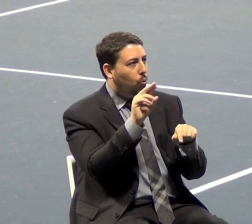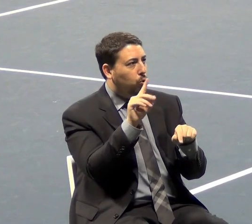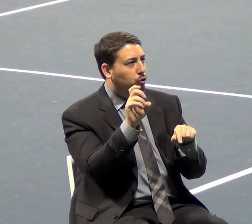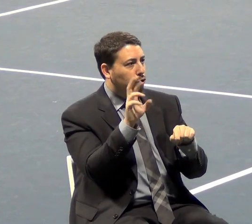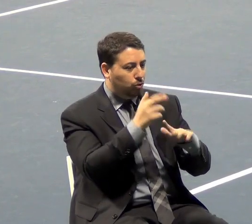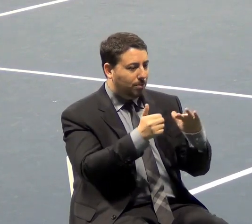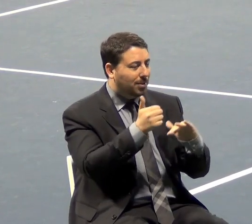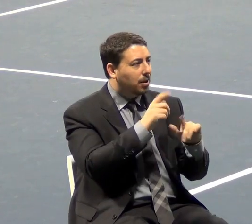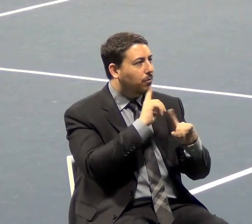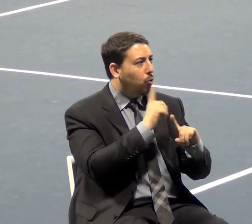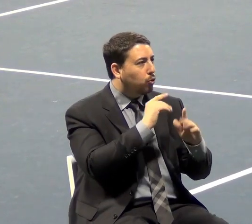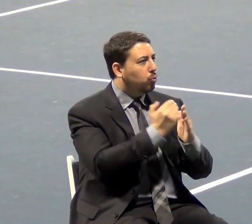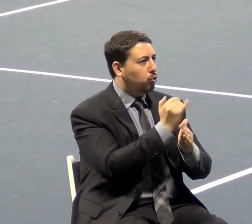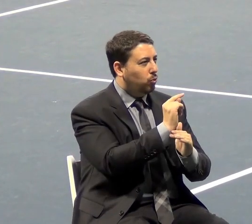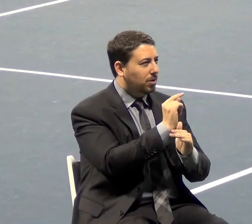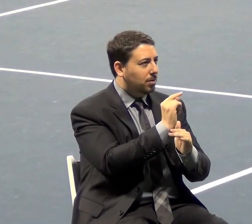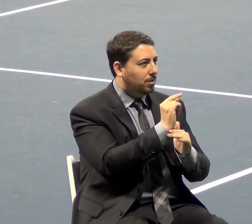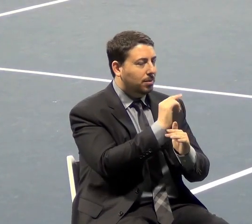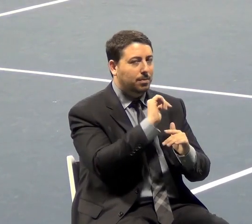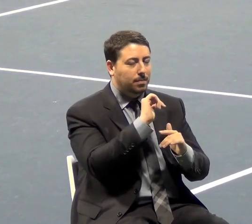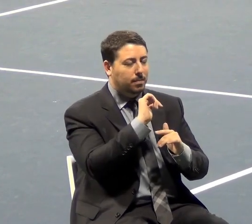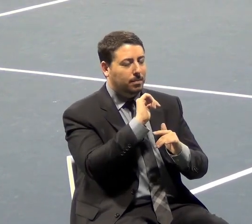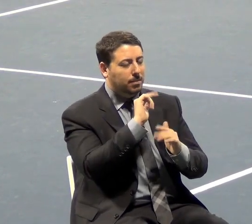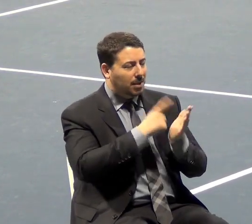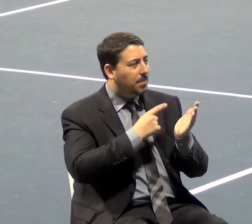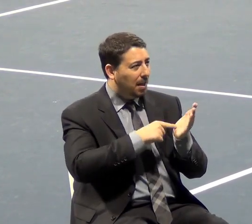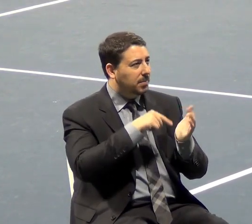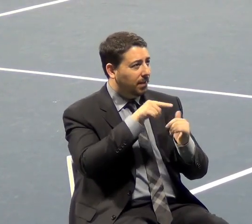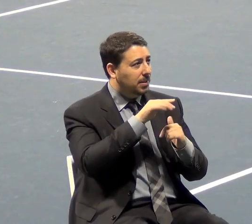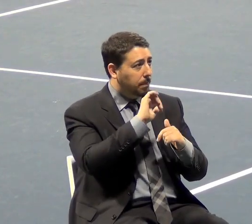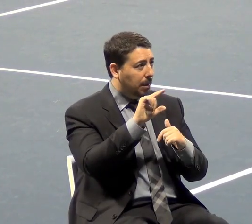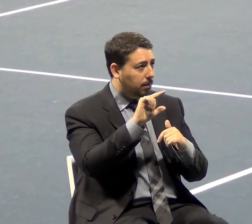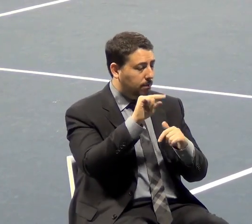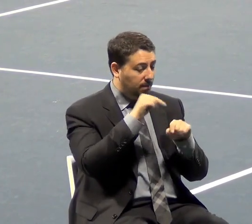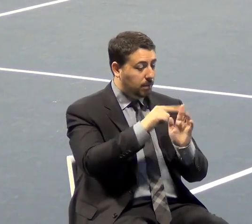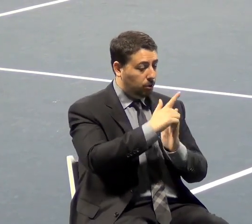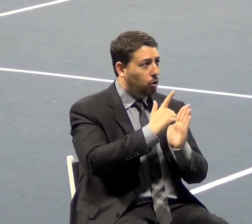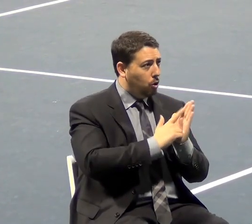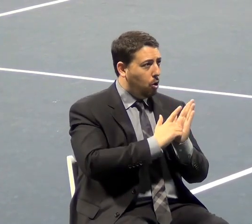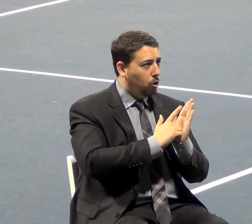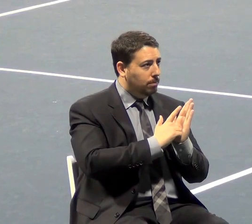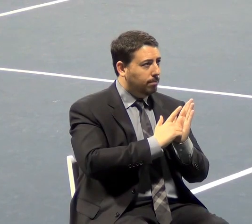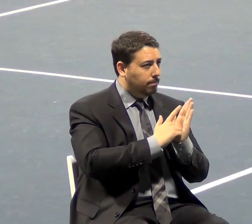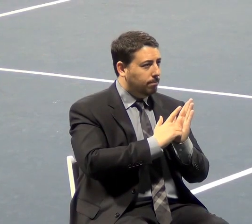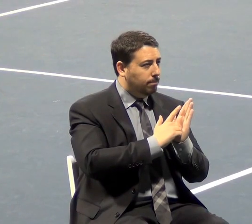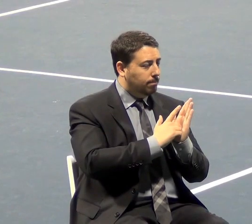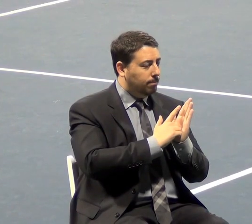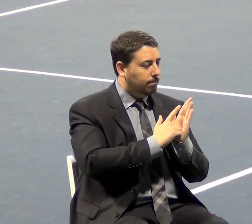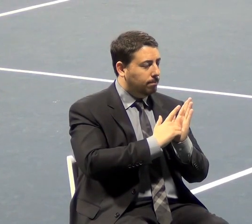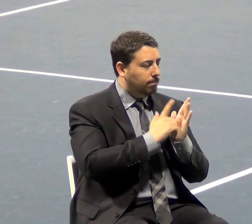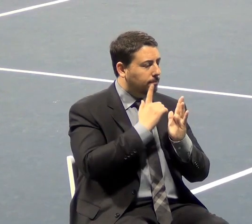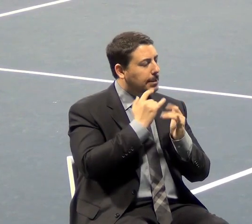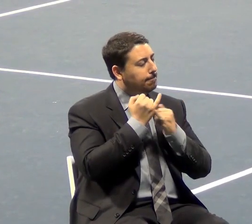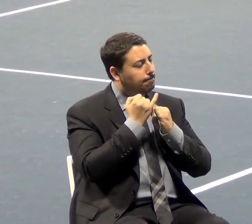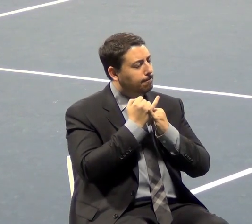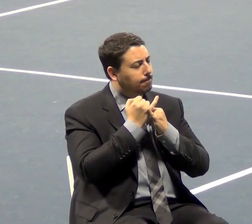There have been some times when this bill has been, this law has been, you know, brought up and